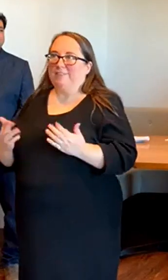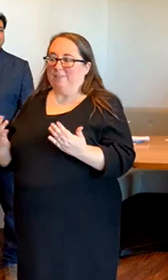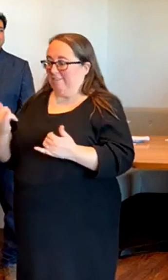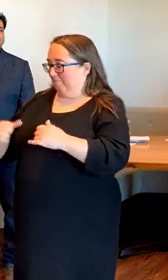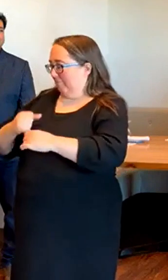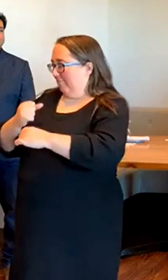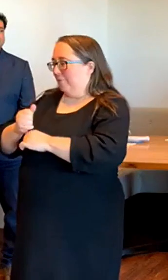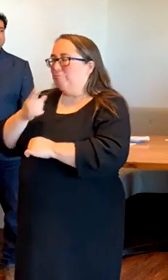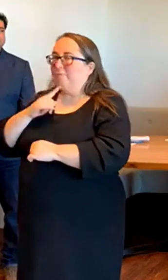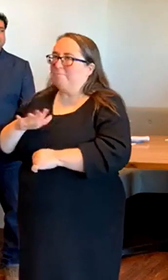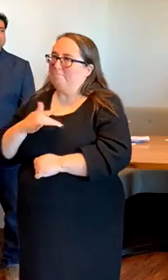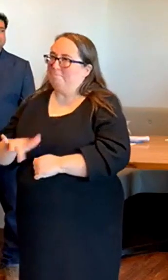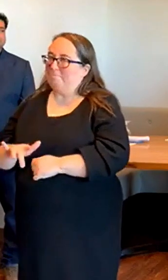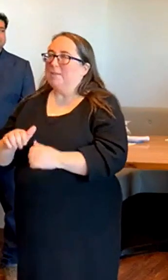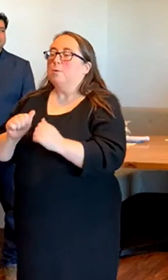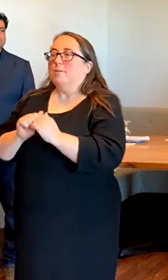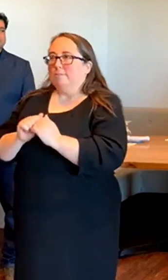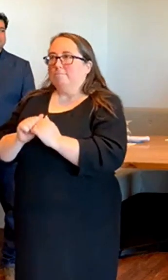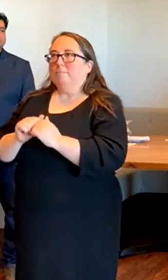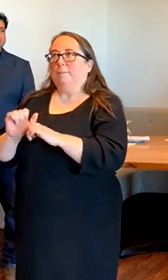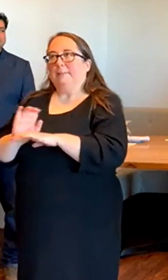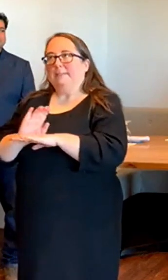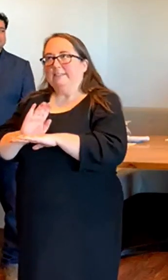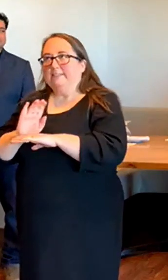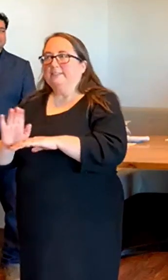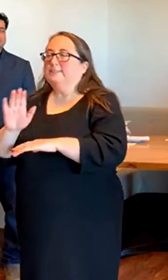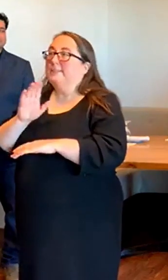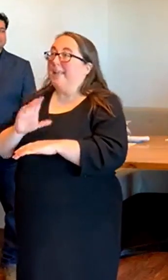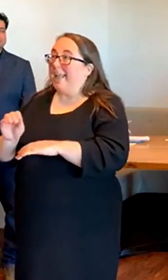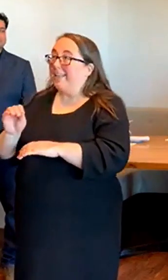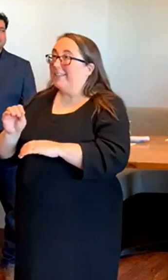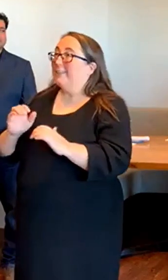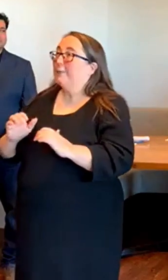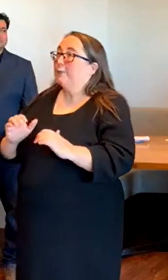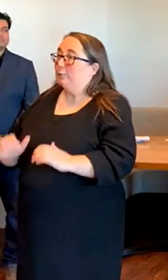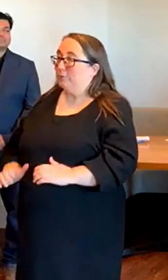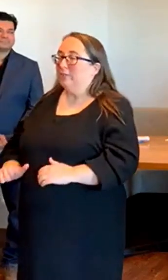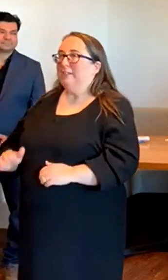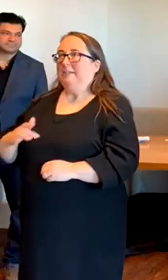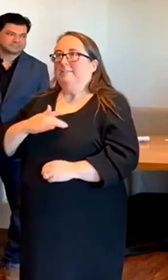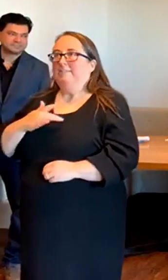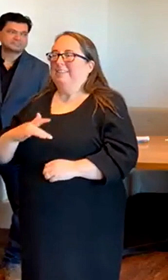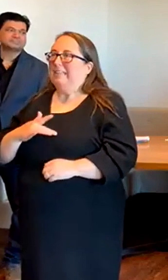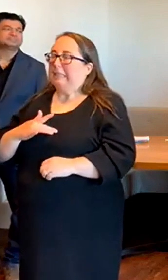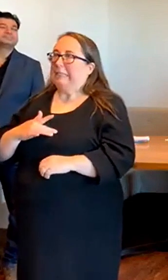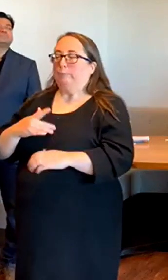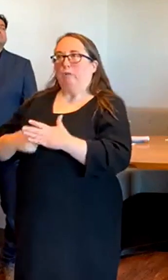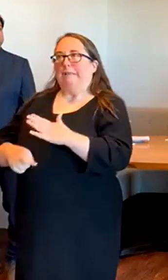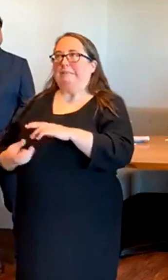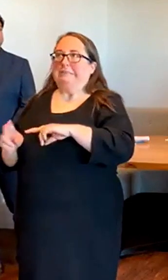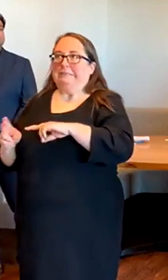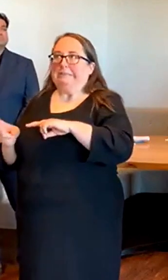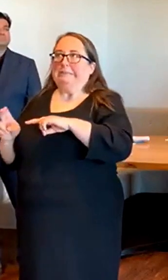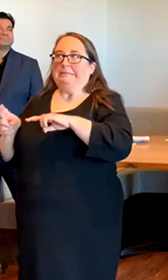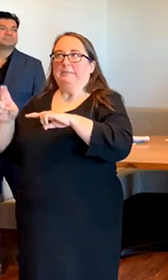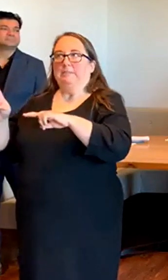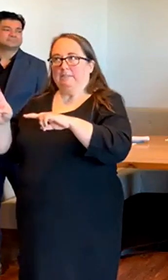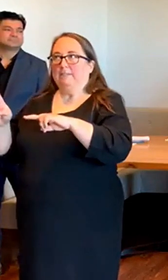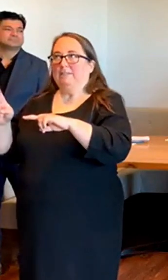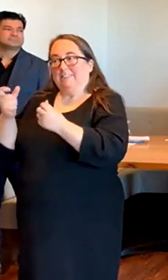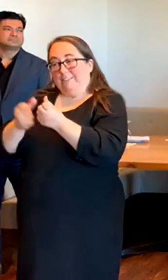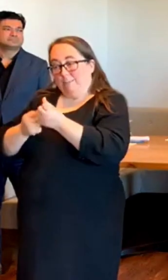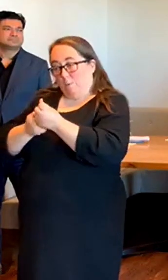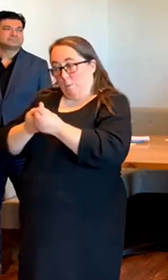to the fact that businesses and consumers are feeling inflation sting and are supporting both by purchasing six